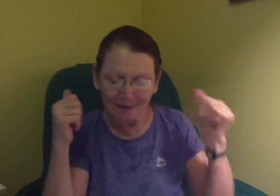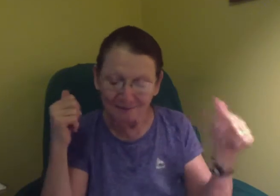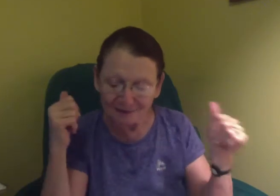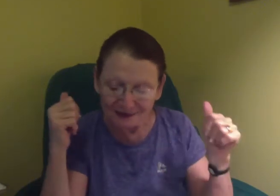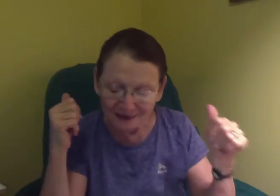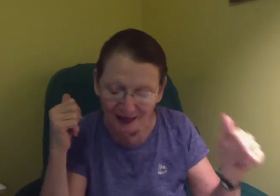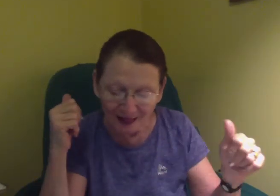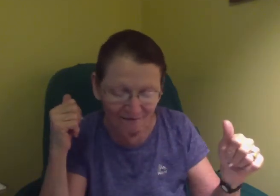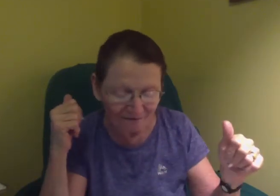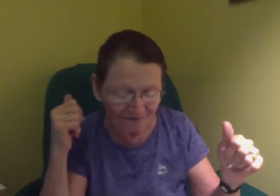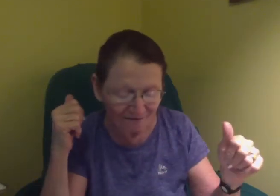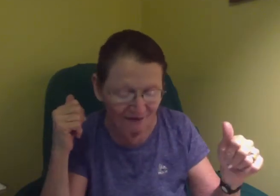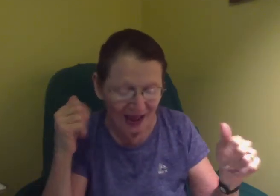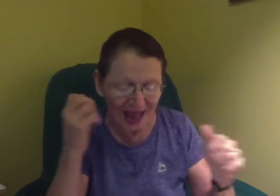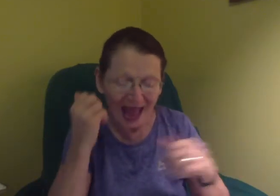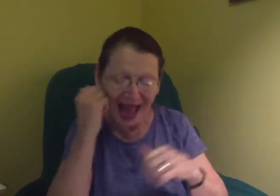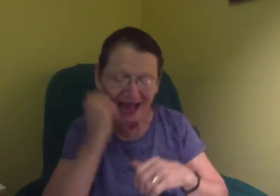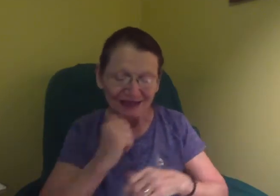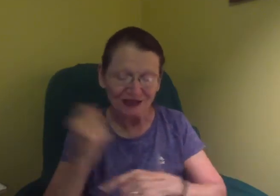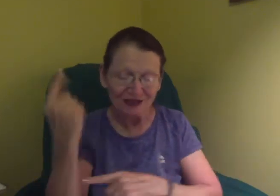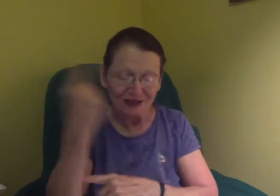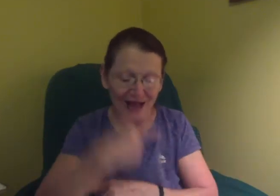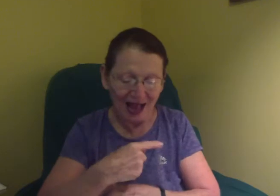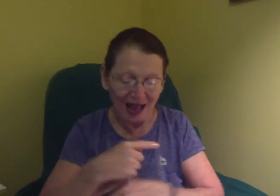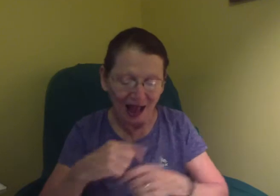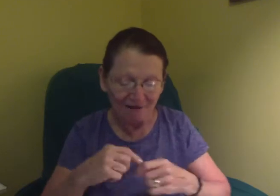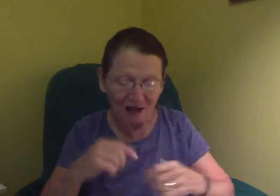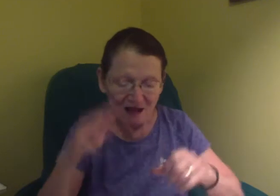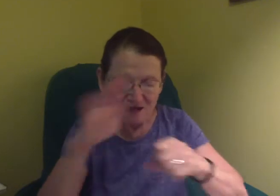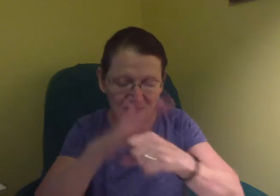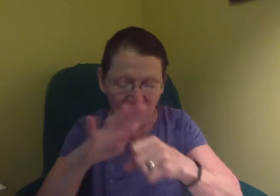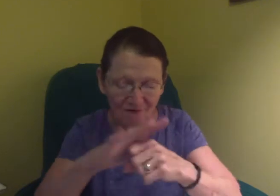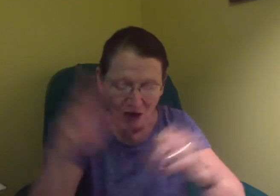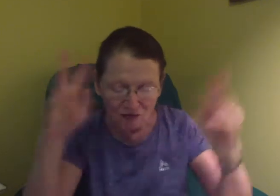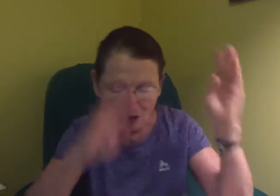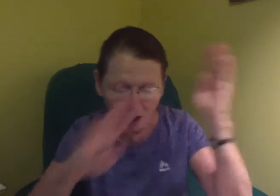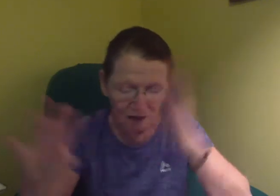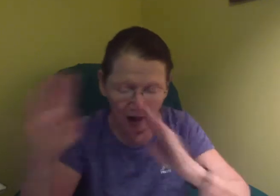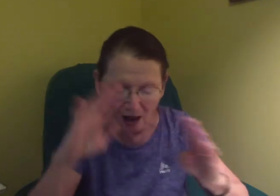I had my family.